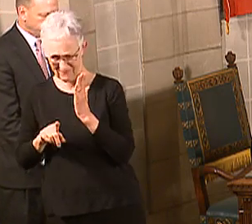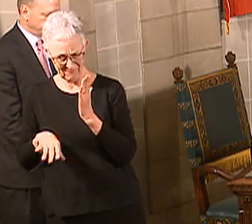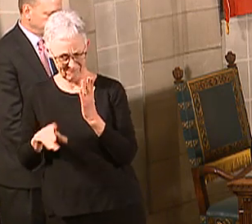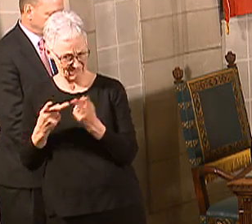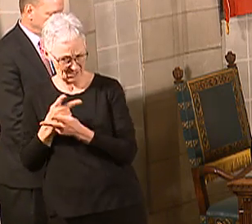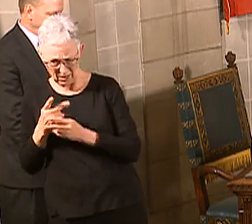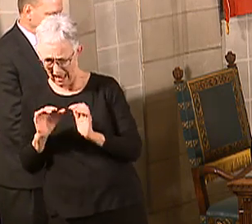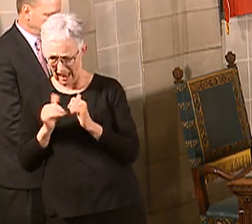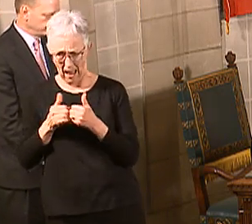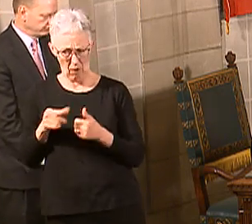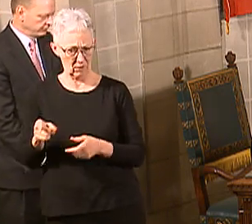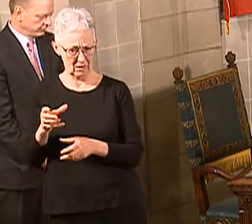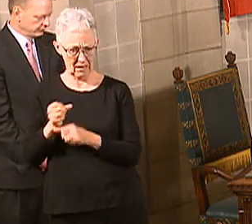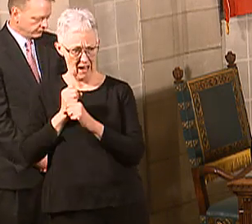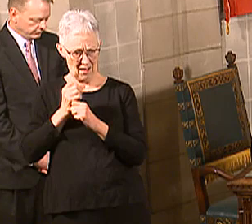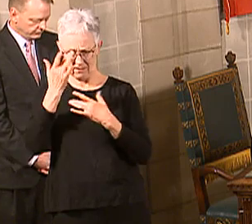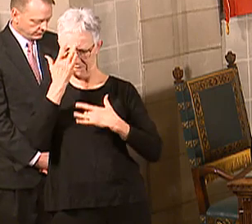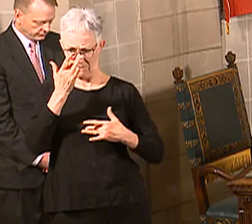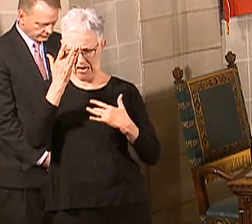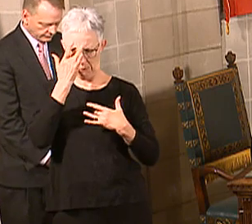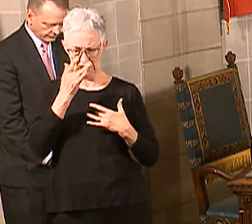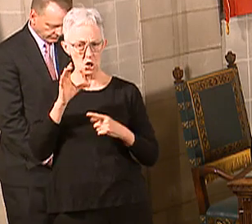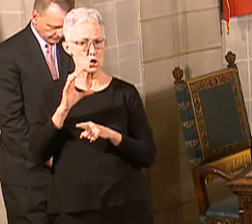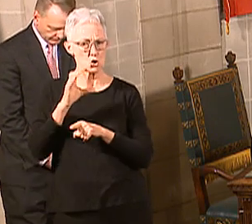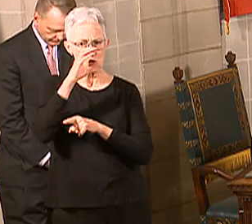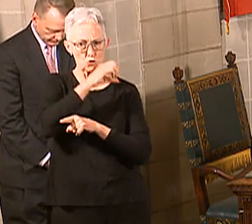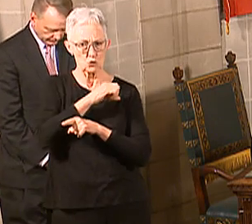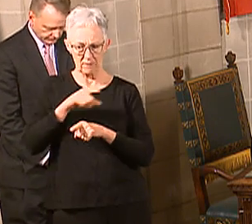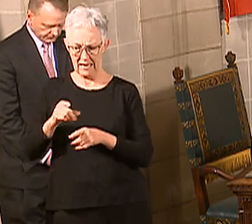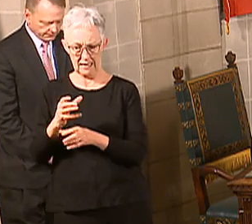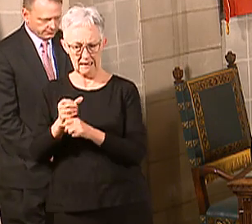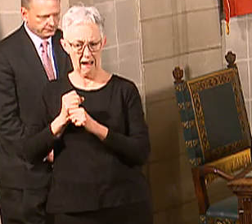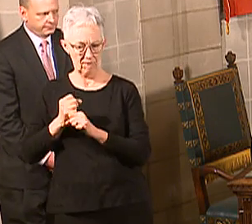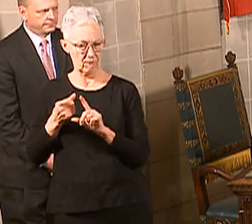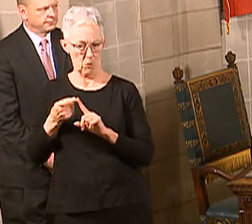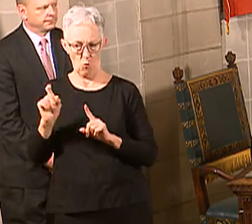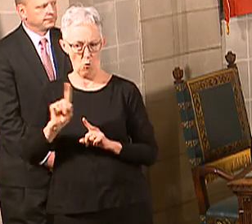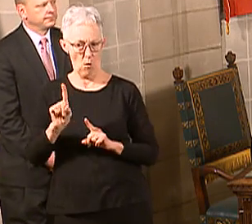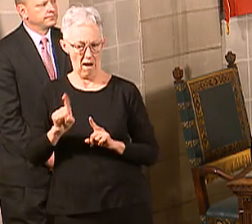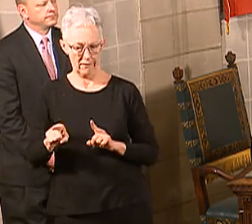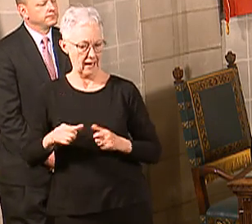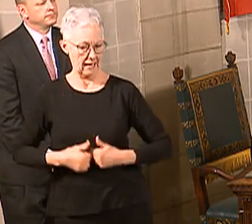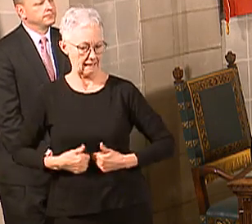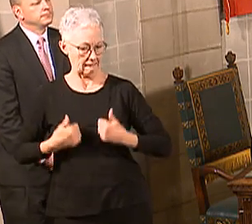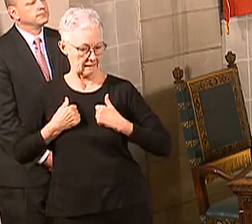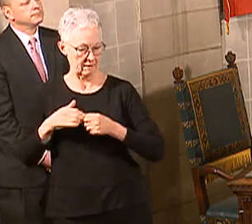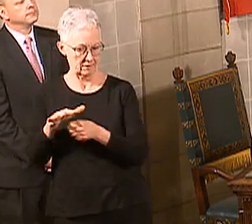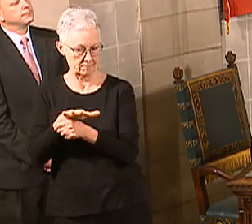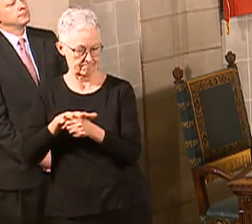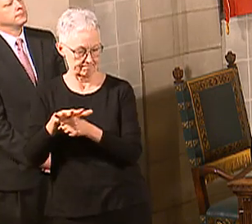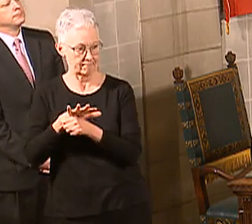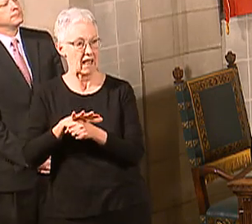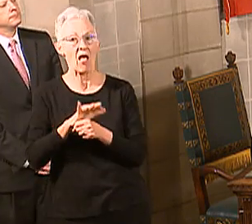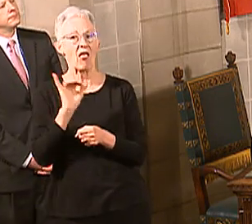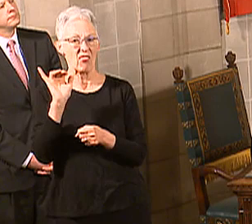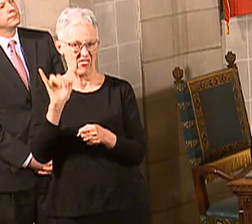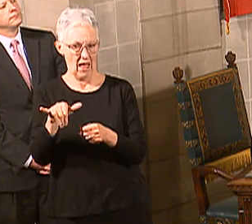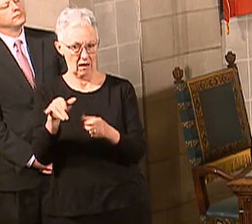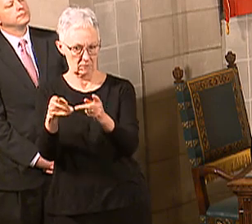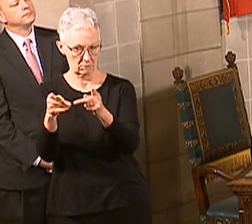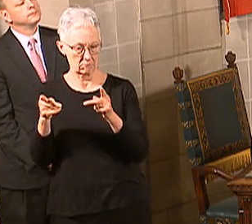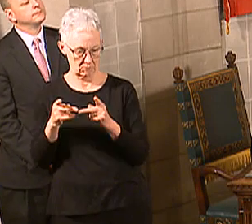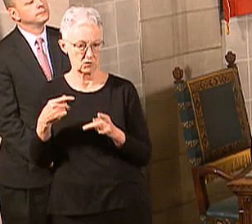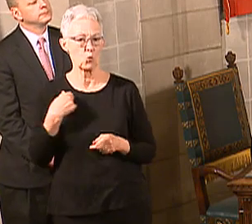and we understand that doesn't count. But for those folks that we can't figure out how they got it, that's where we're using our benchmark in those public health